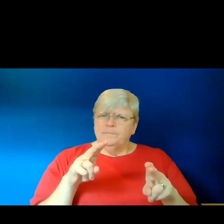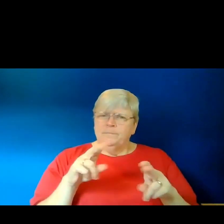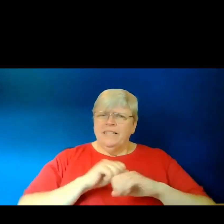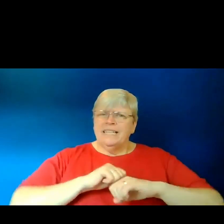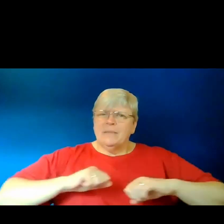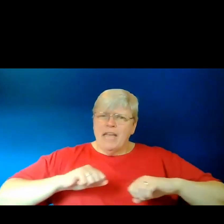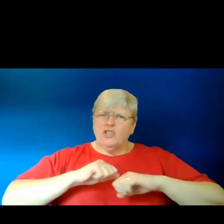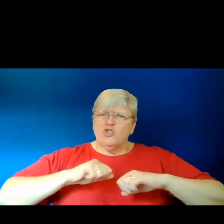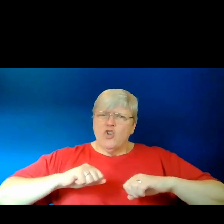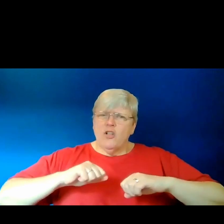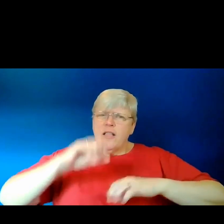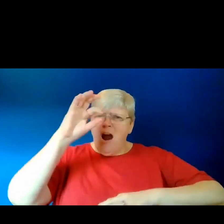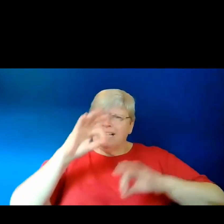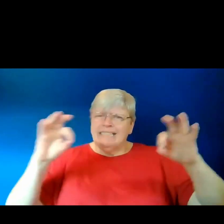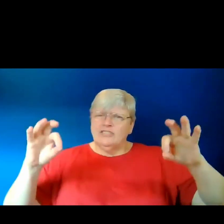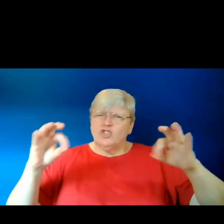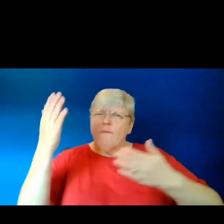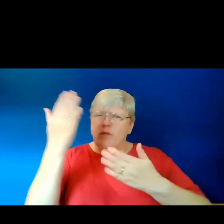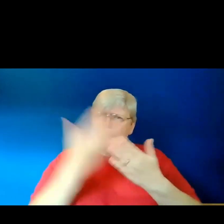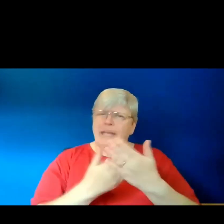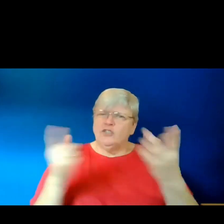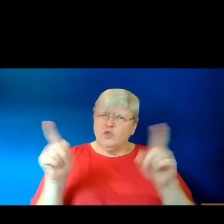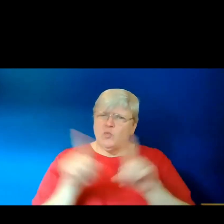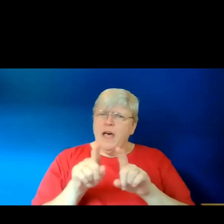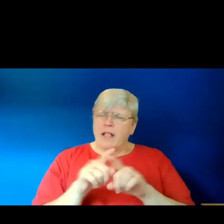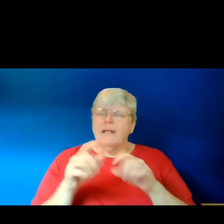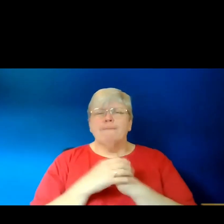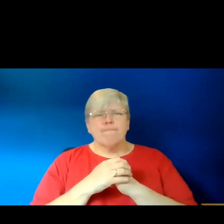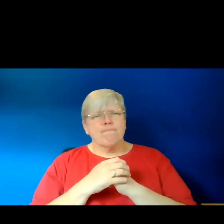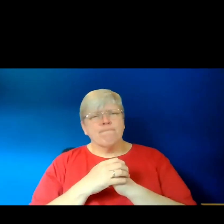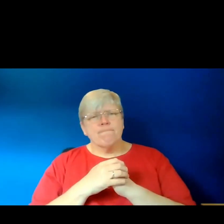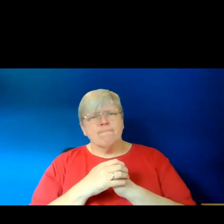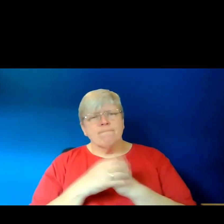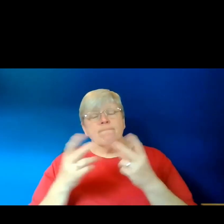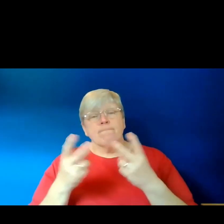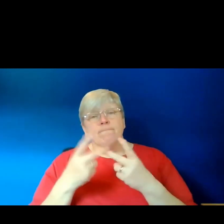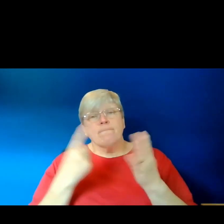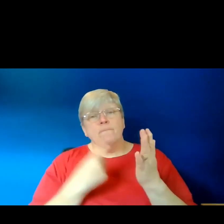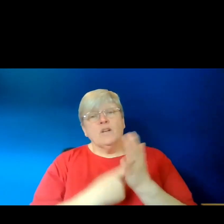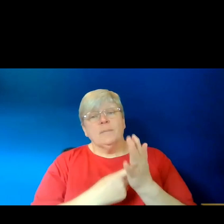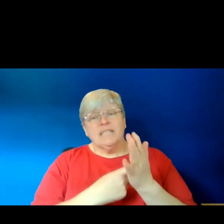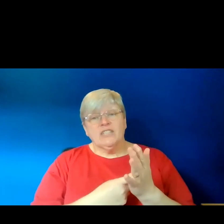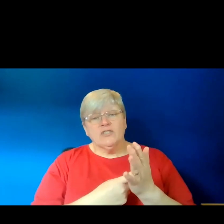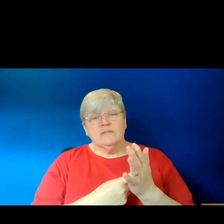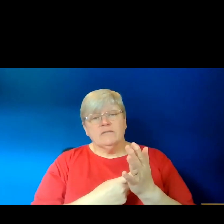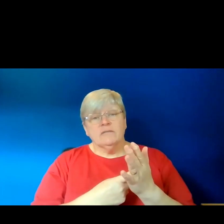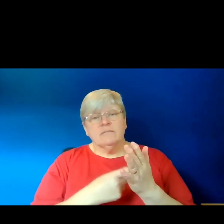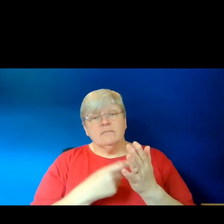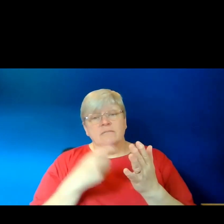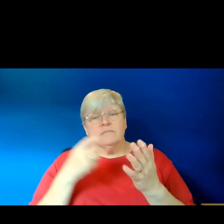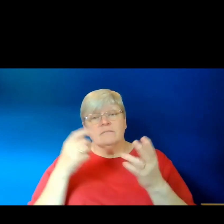architecture of the page as well. And another recommendation is Deaf Republic